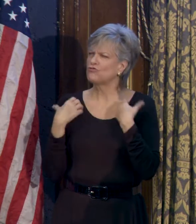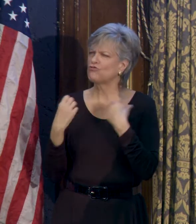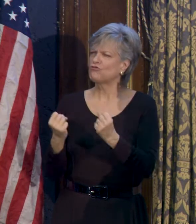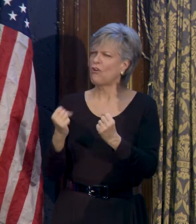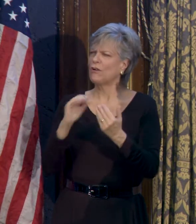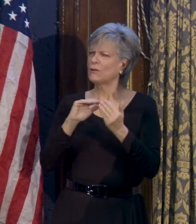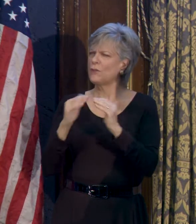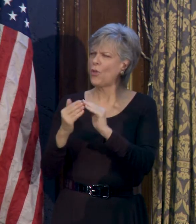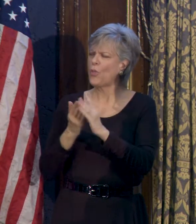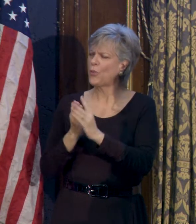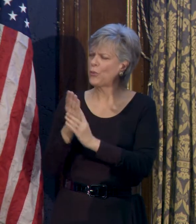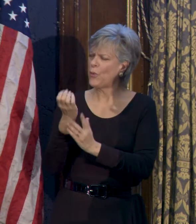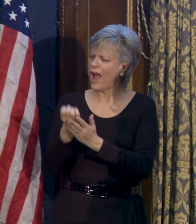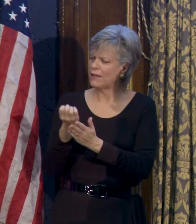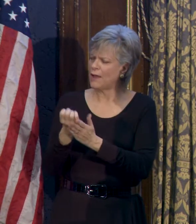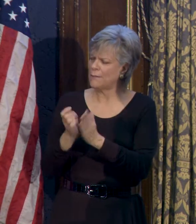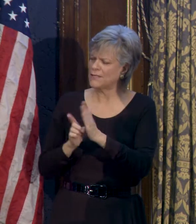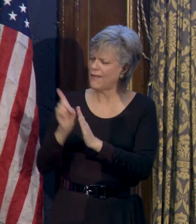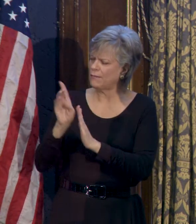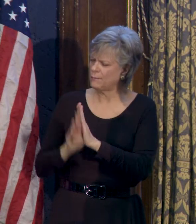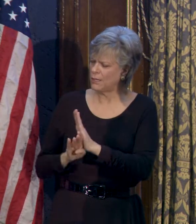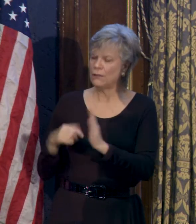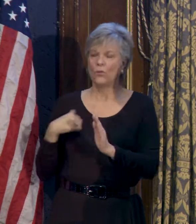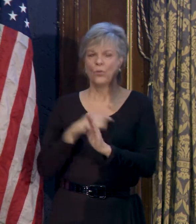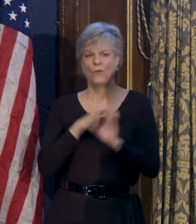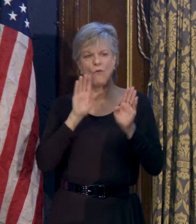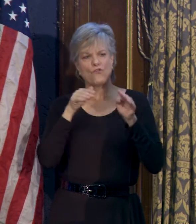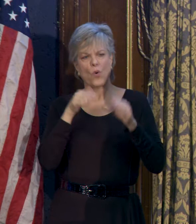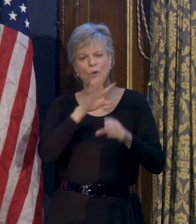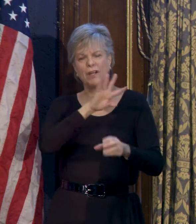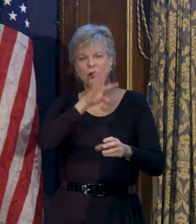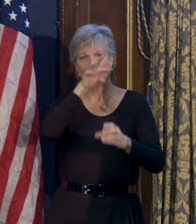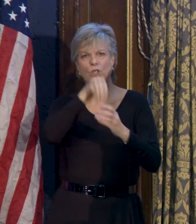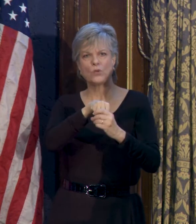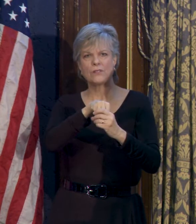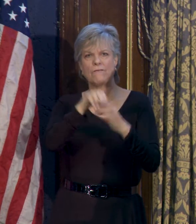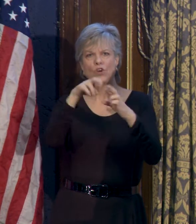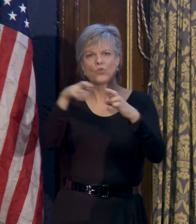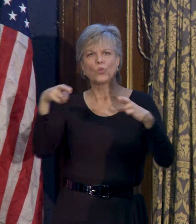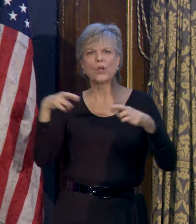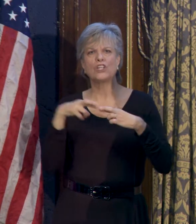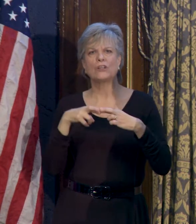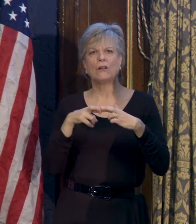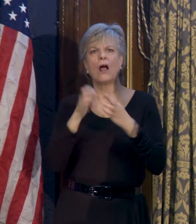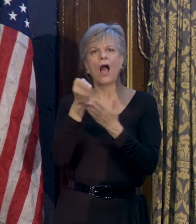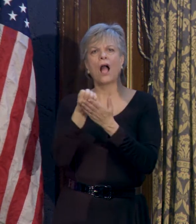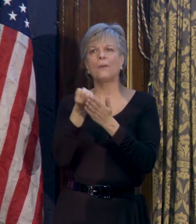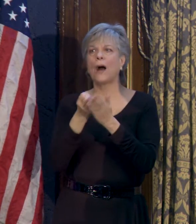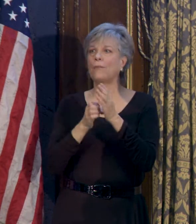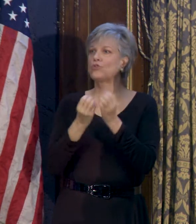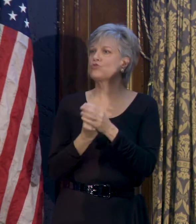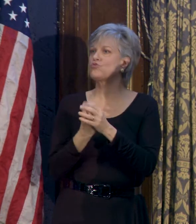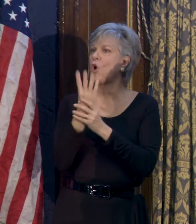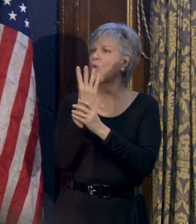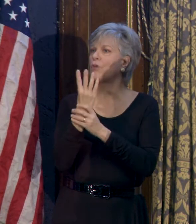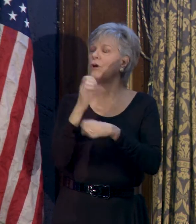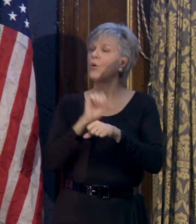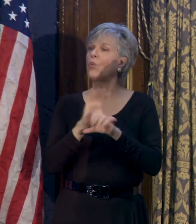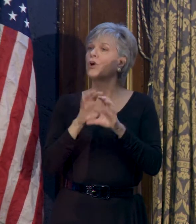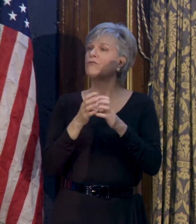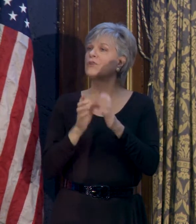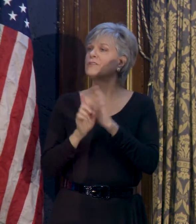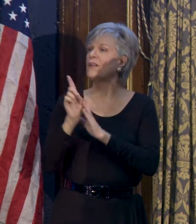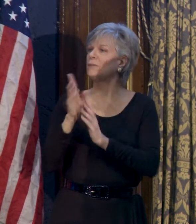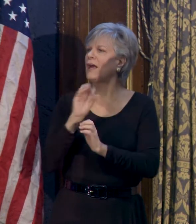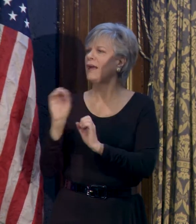economic and community development. We'll focus on inclusive regional economic growth, workforce development, and